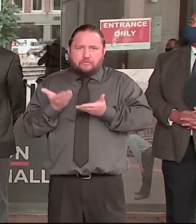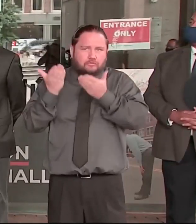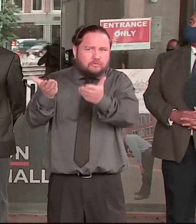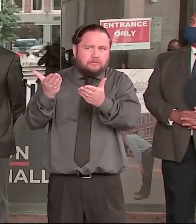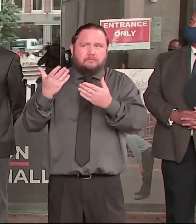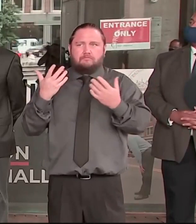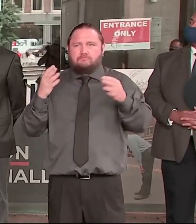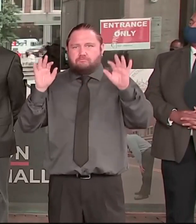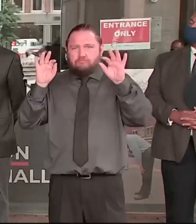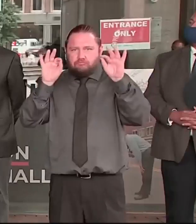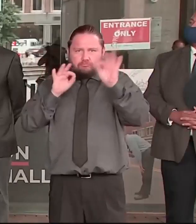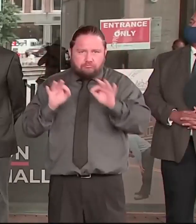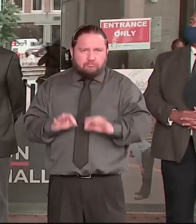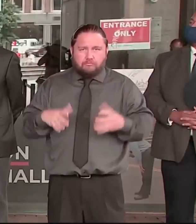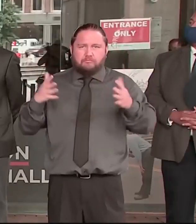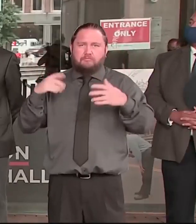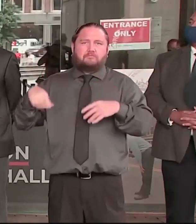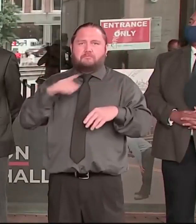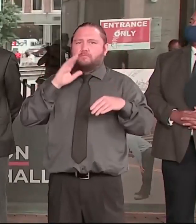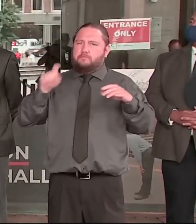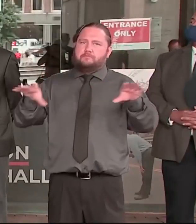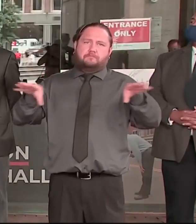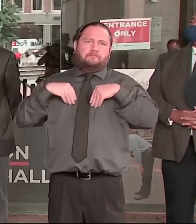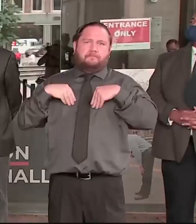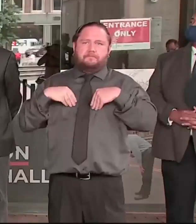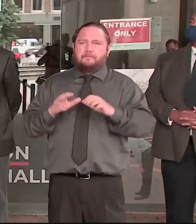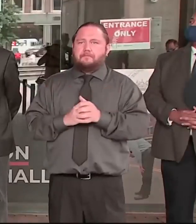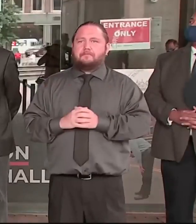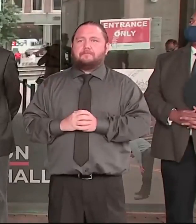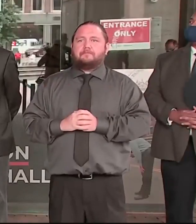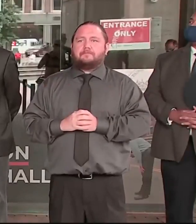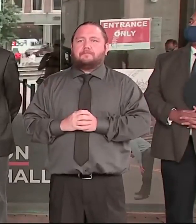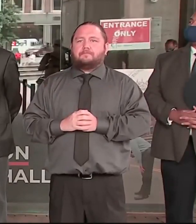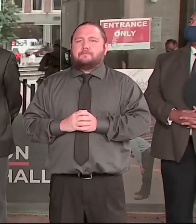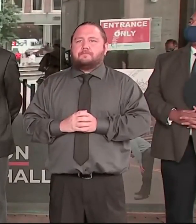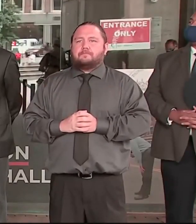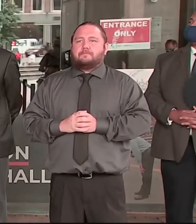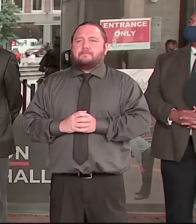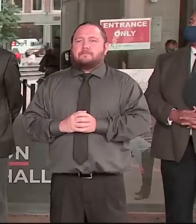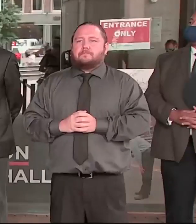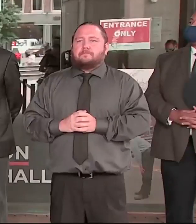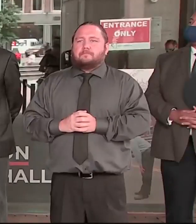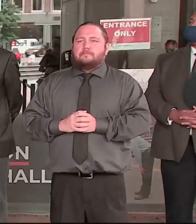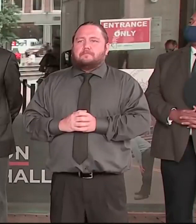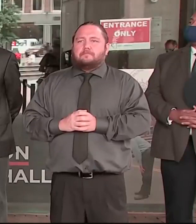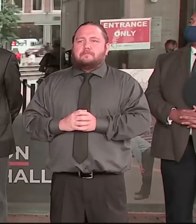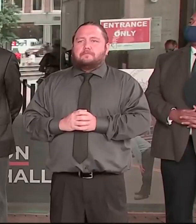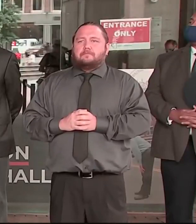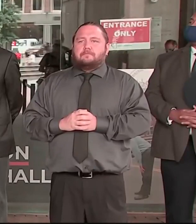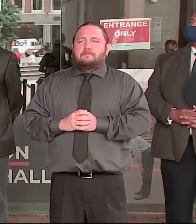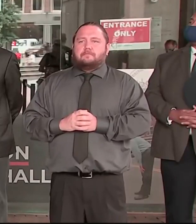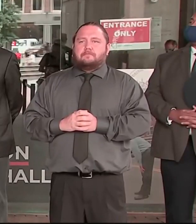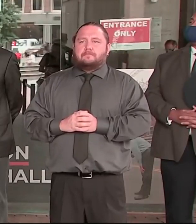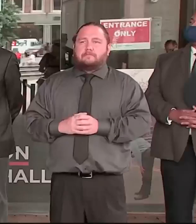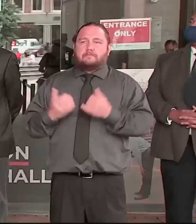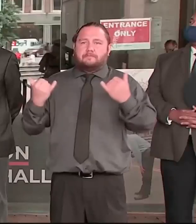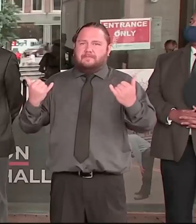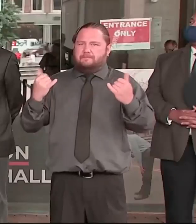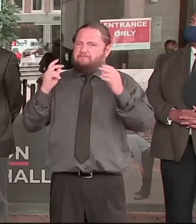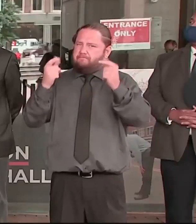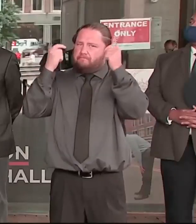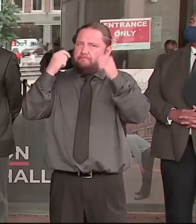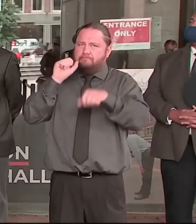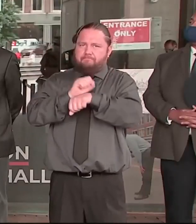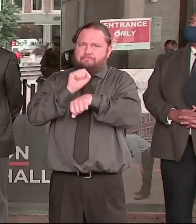This task force will begin immediately and produce a recommendation within 60 days. The community will then have